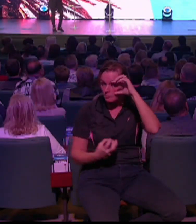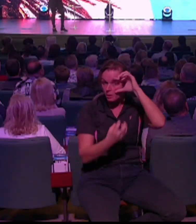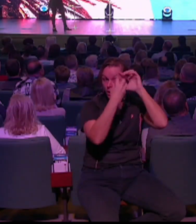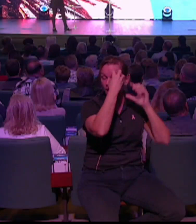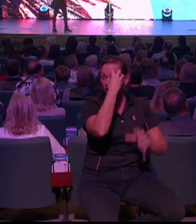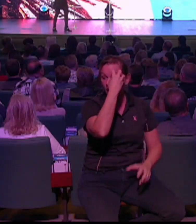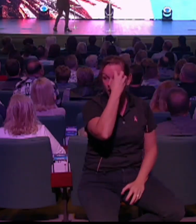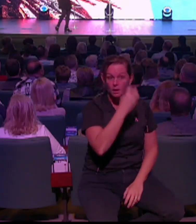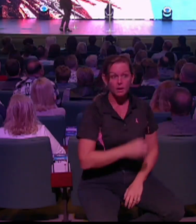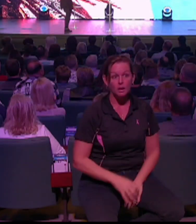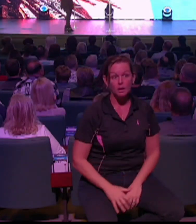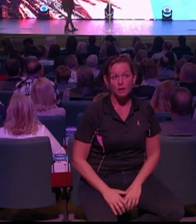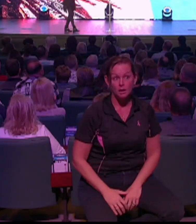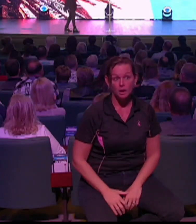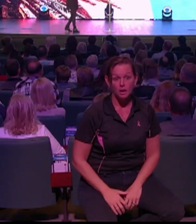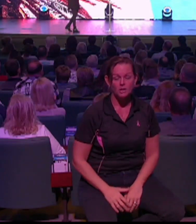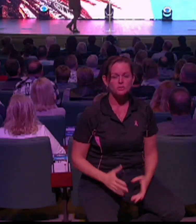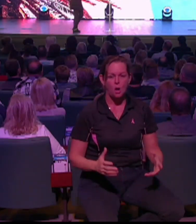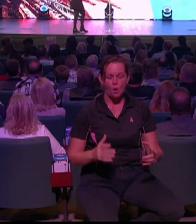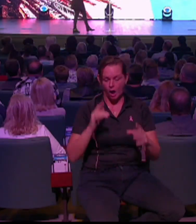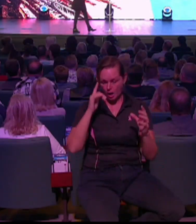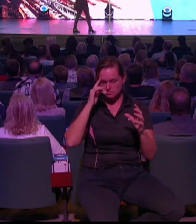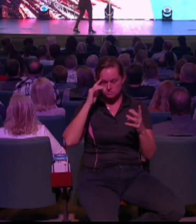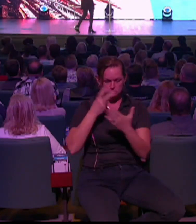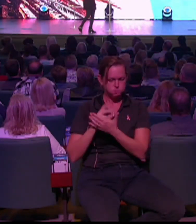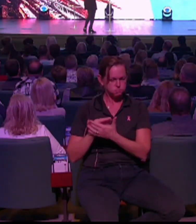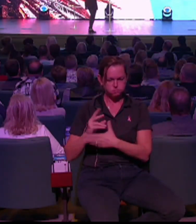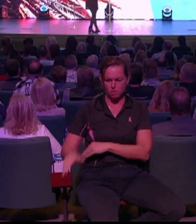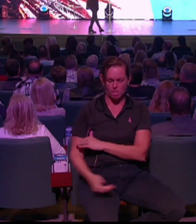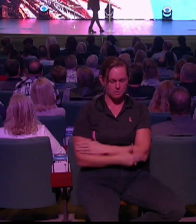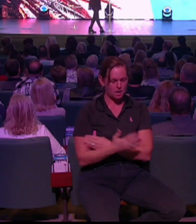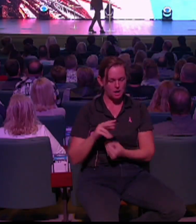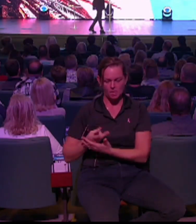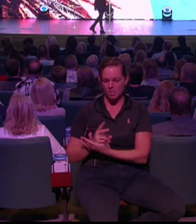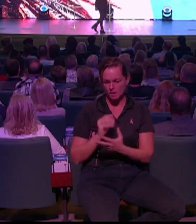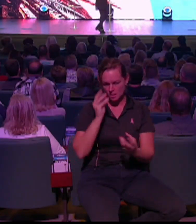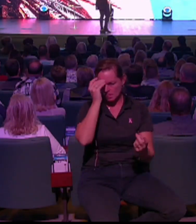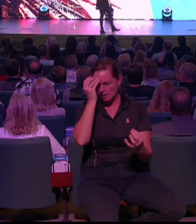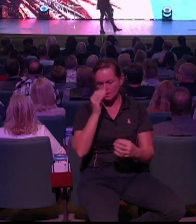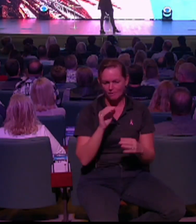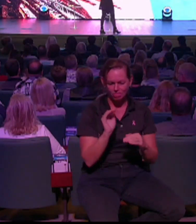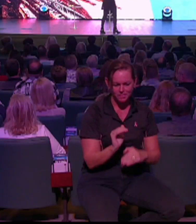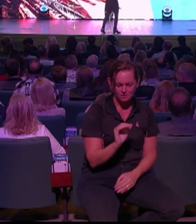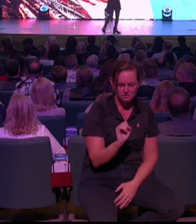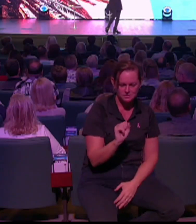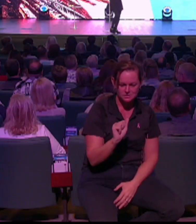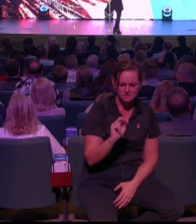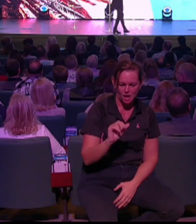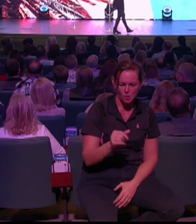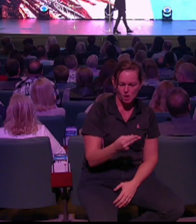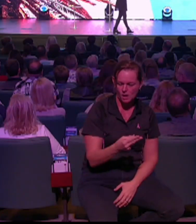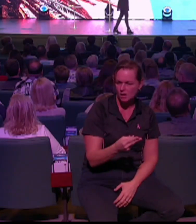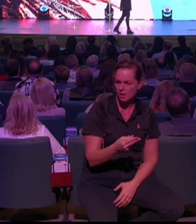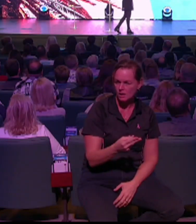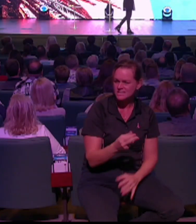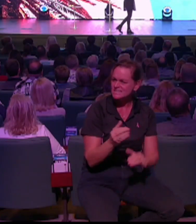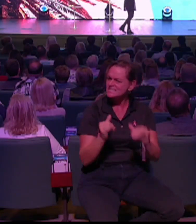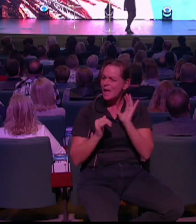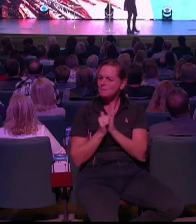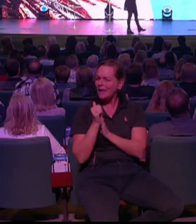so I spent a sleepless night thinking about her. And I couldn't bring back her